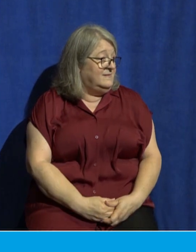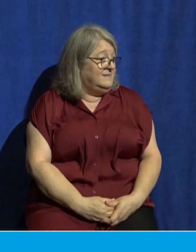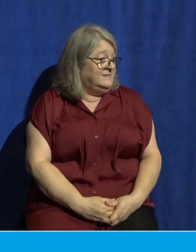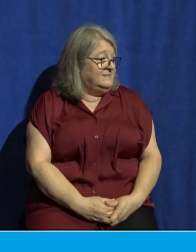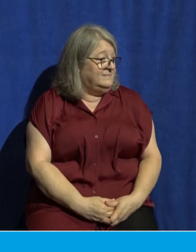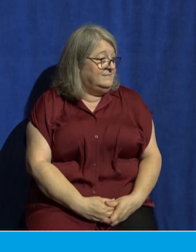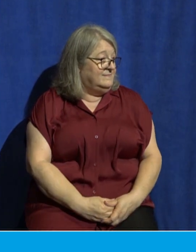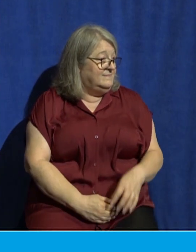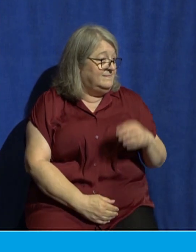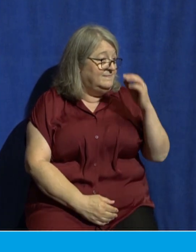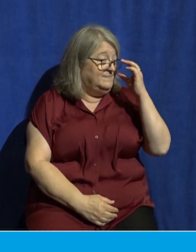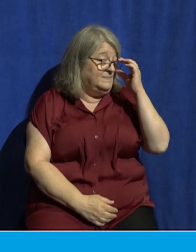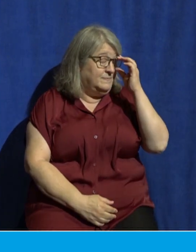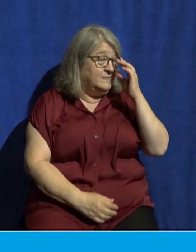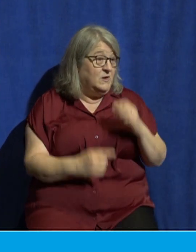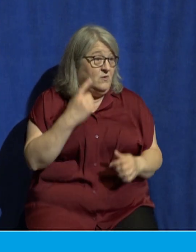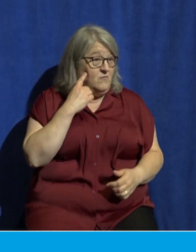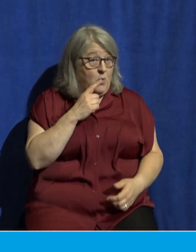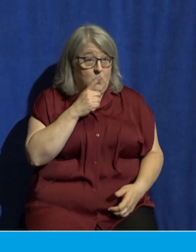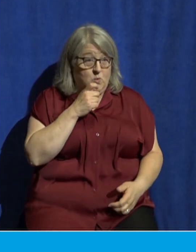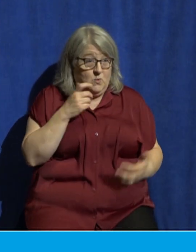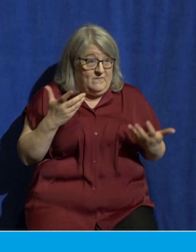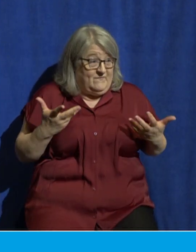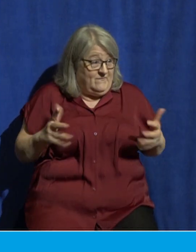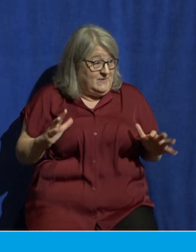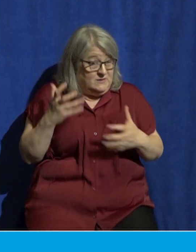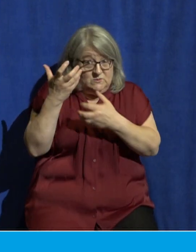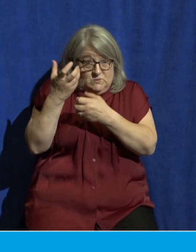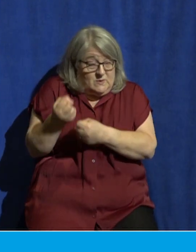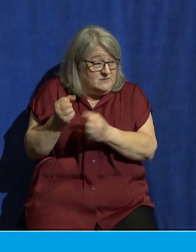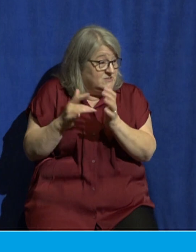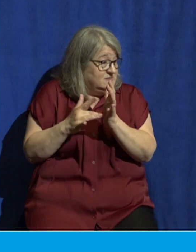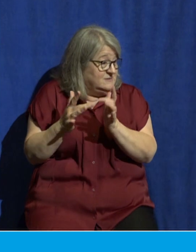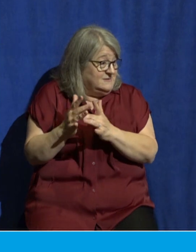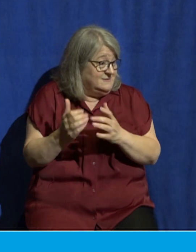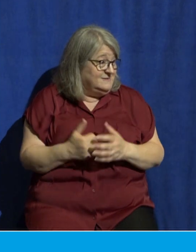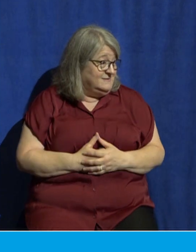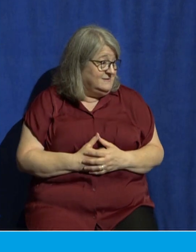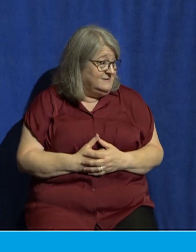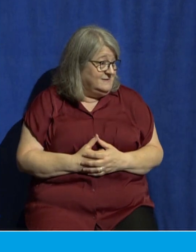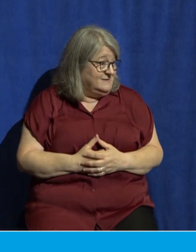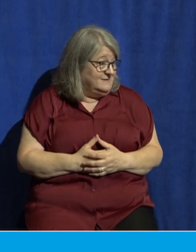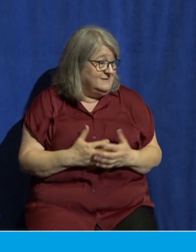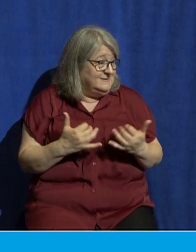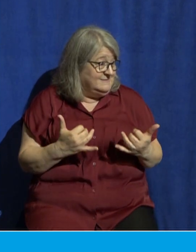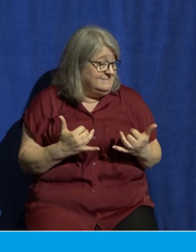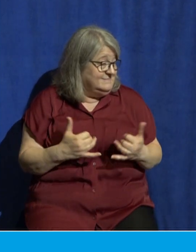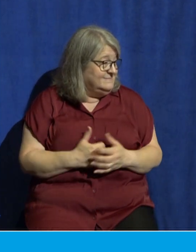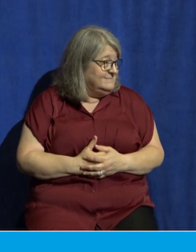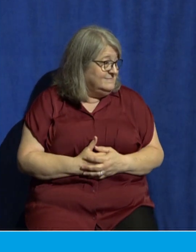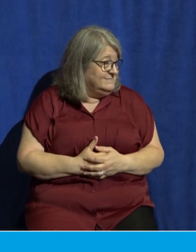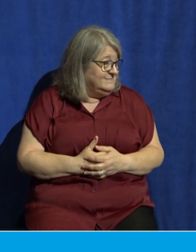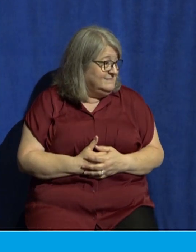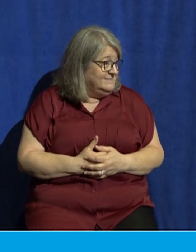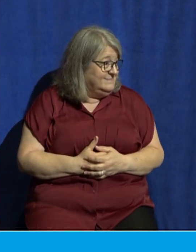and for those of us who know that and trust that this is the day that we long for this is the future